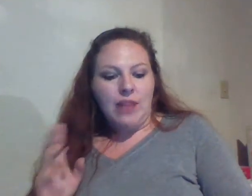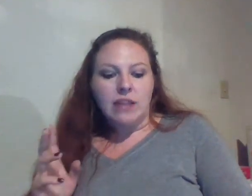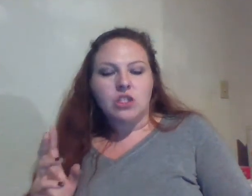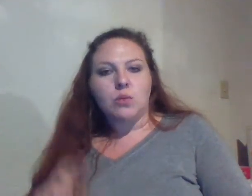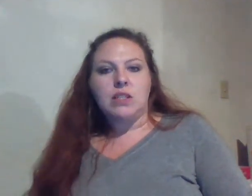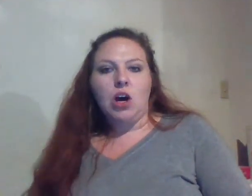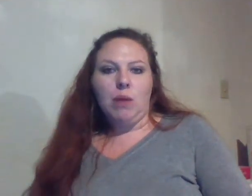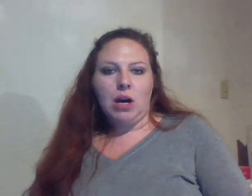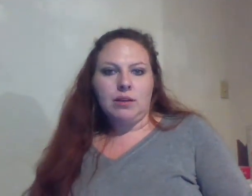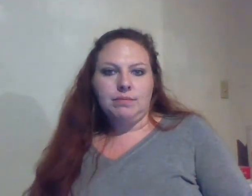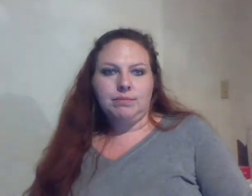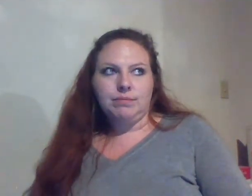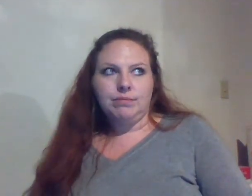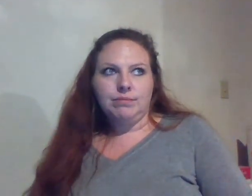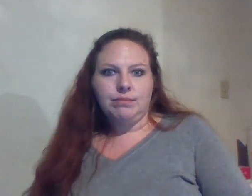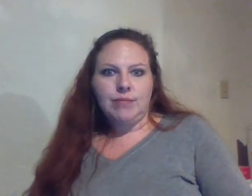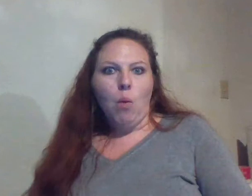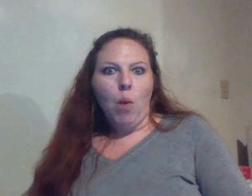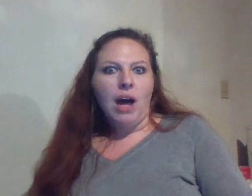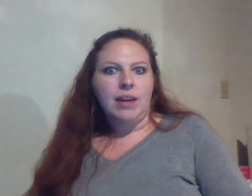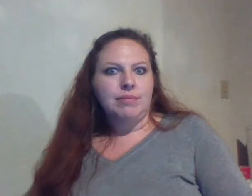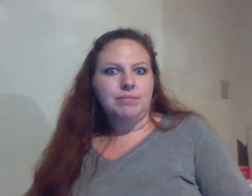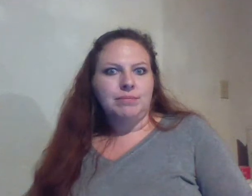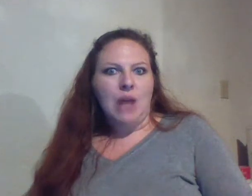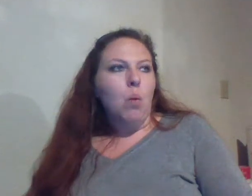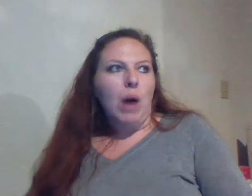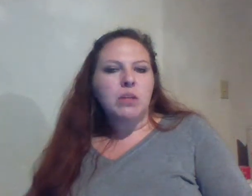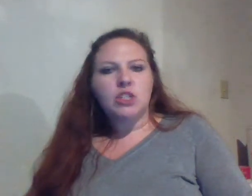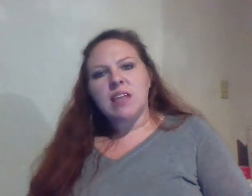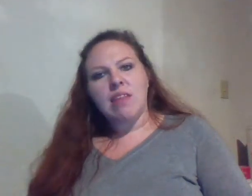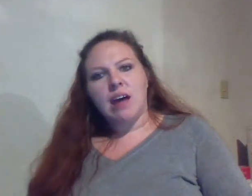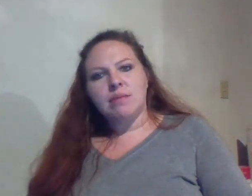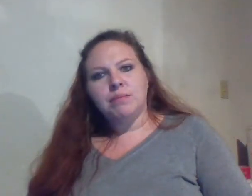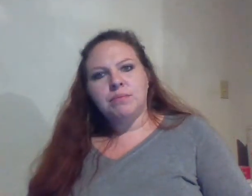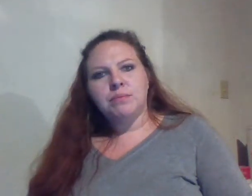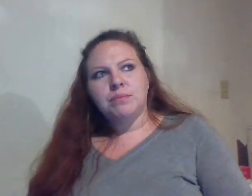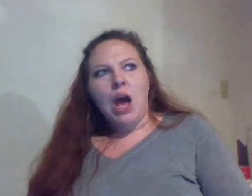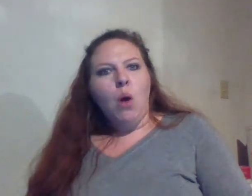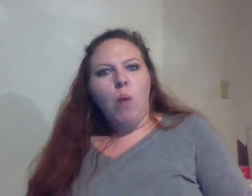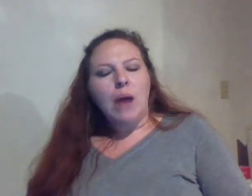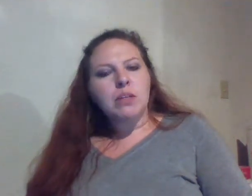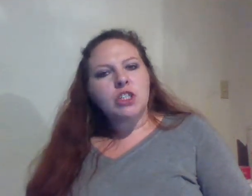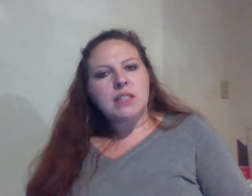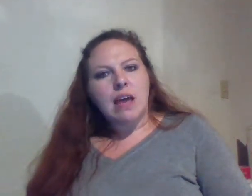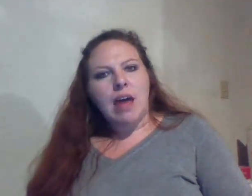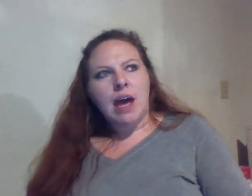that's Teresa Halbach why why would you say that why would you say that